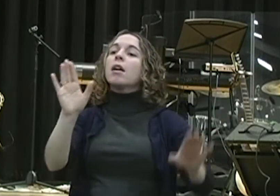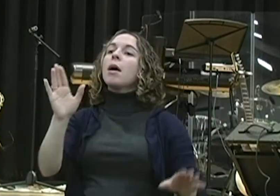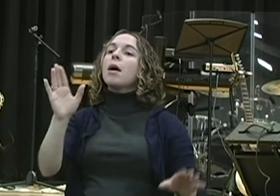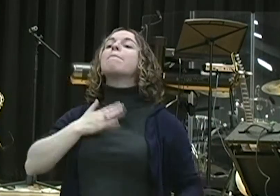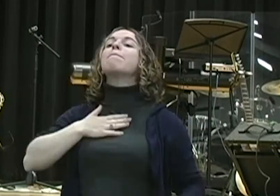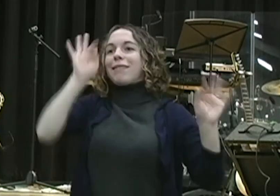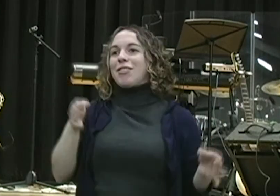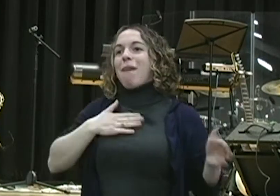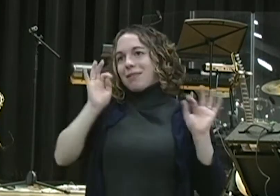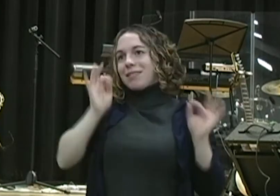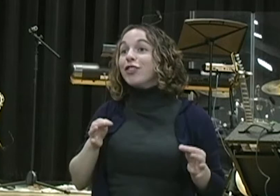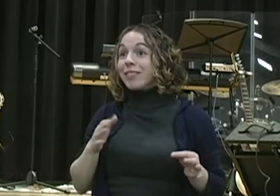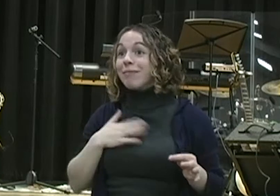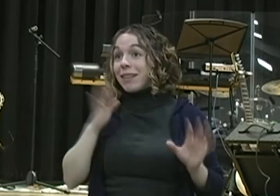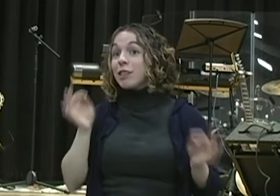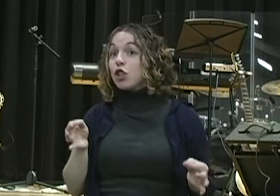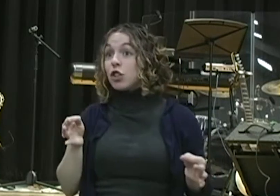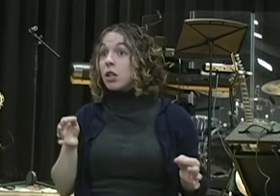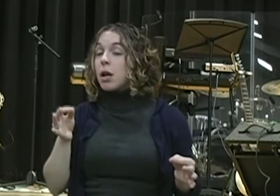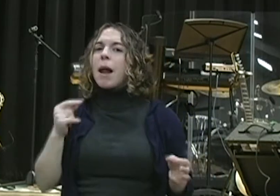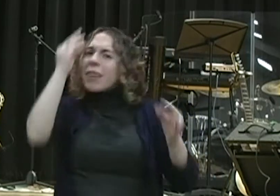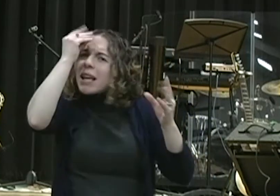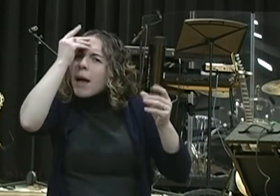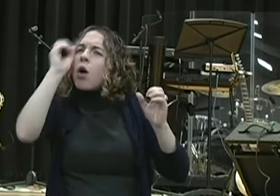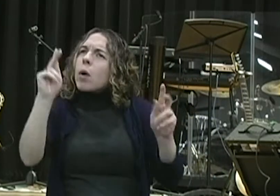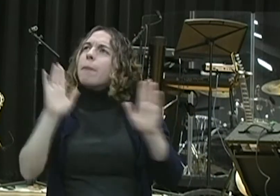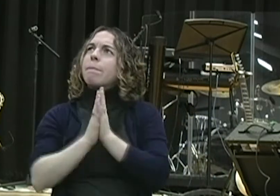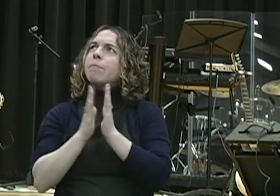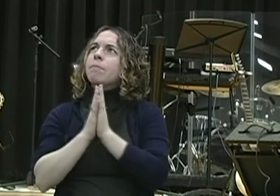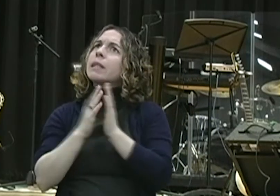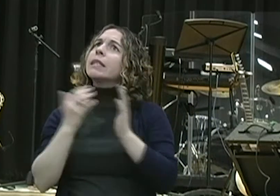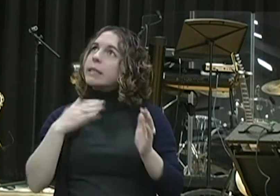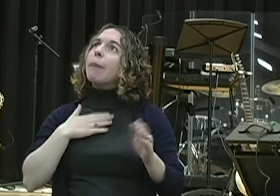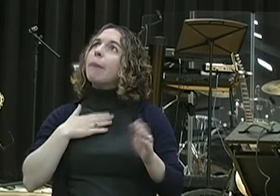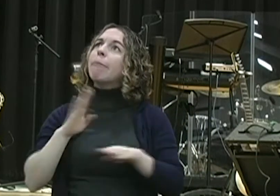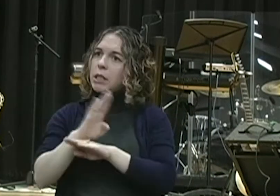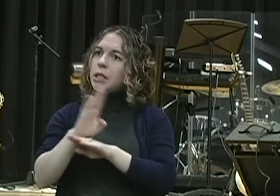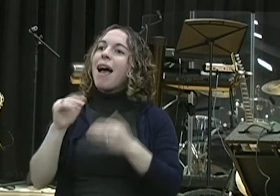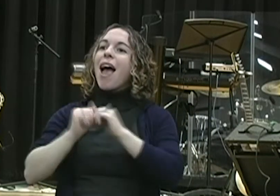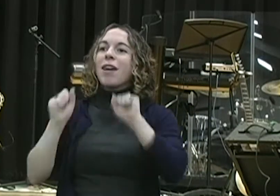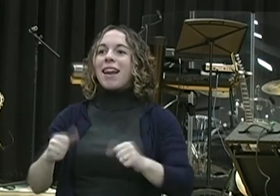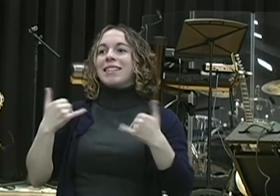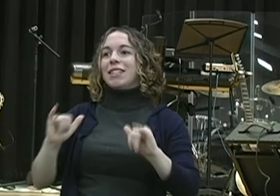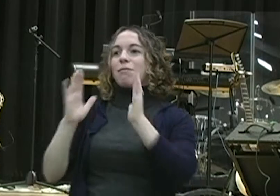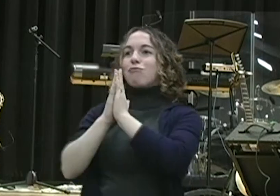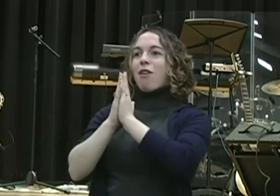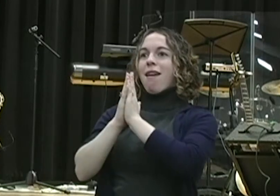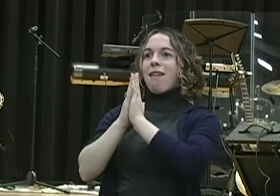seeing how can I structure my schedule to take the most time in prayer, to have the most time in reading